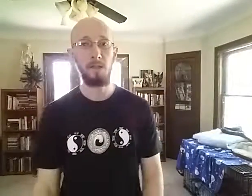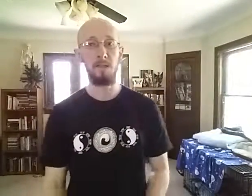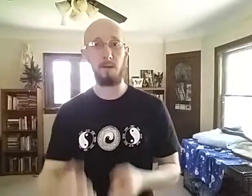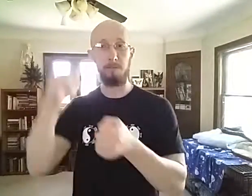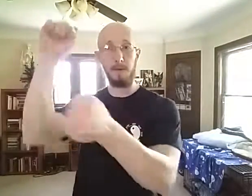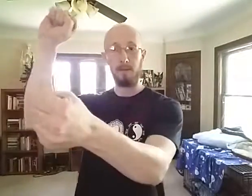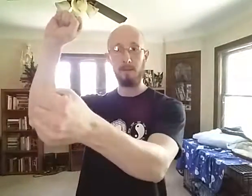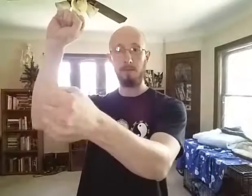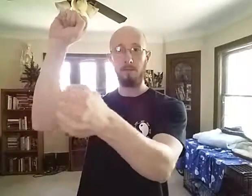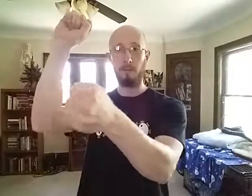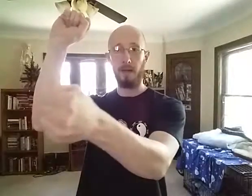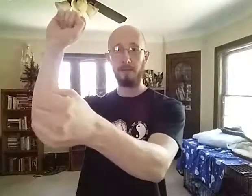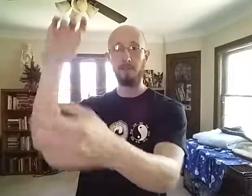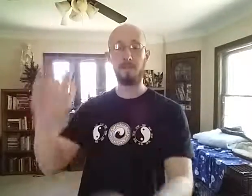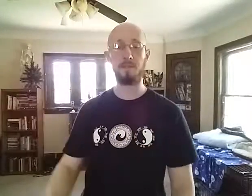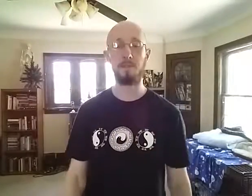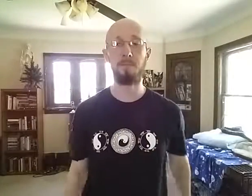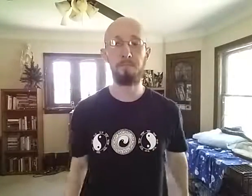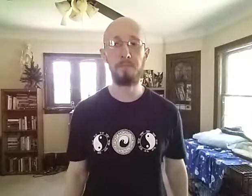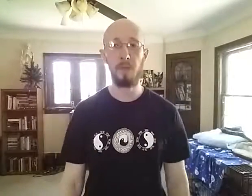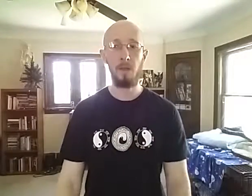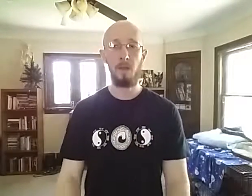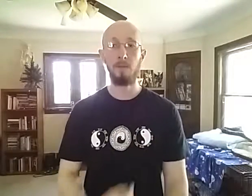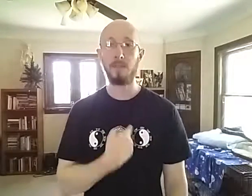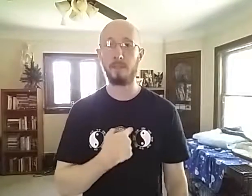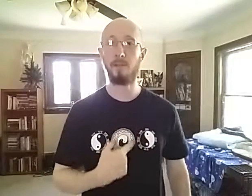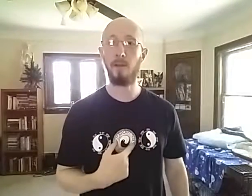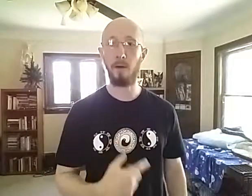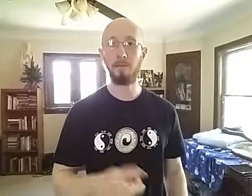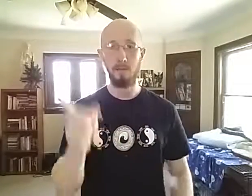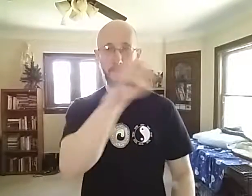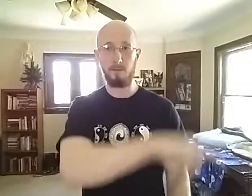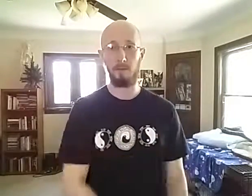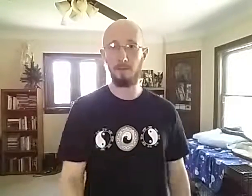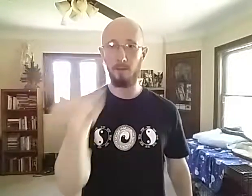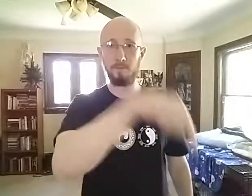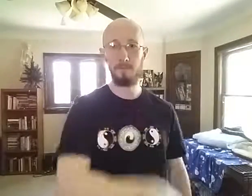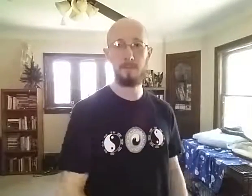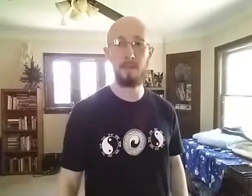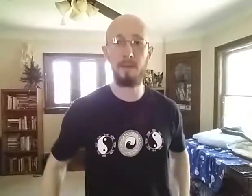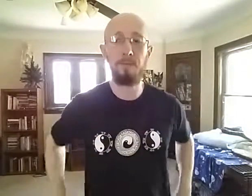the fire, the pounding fist. It's connected to the heart, so that's all in there.